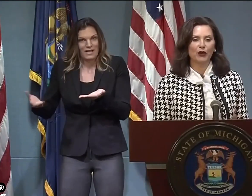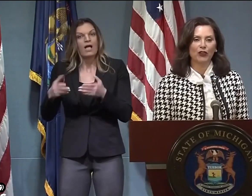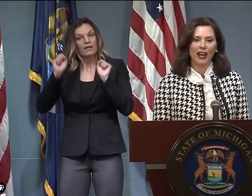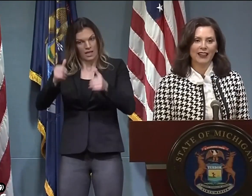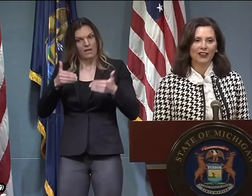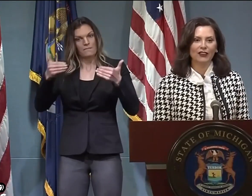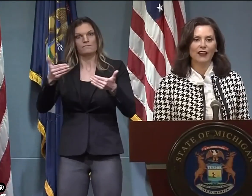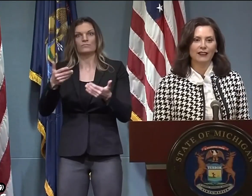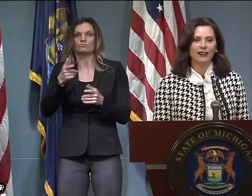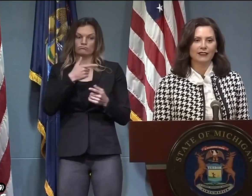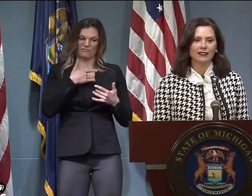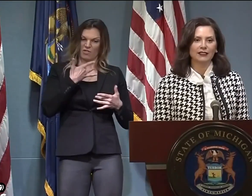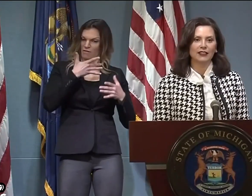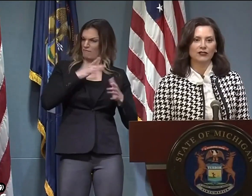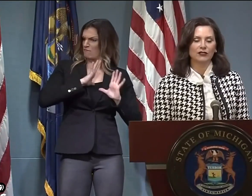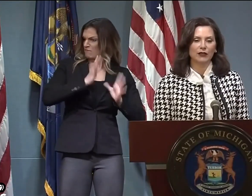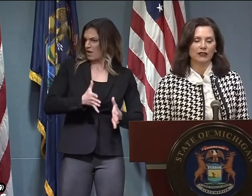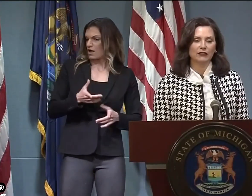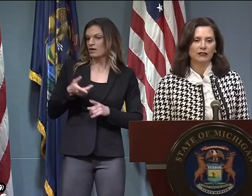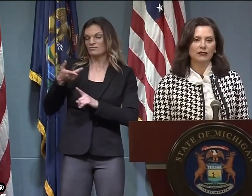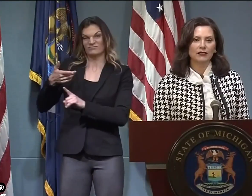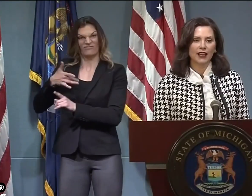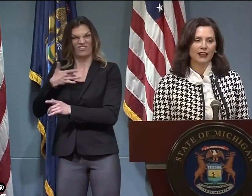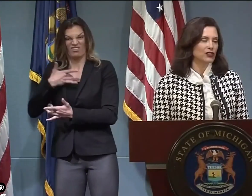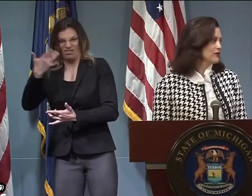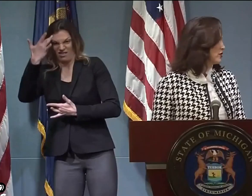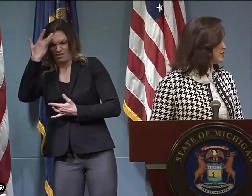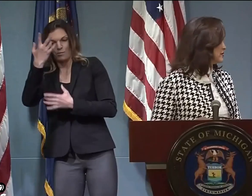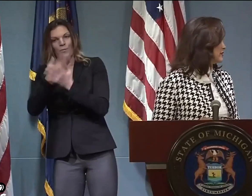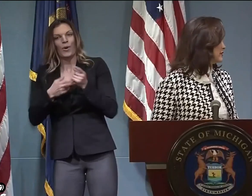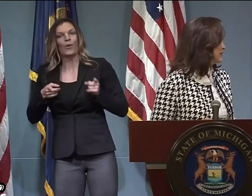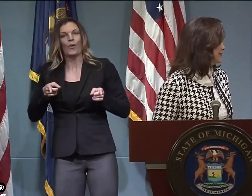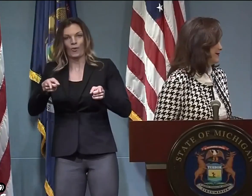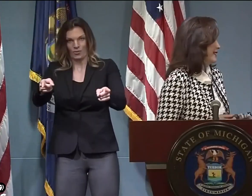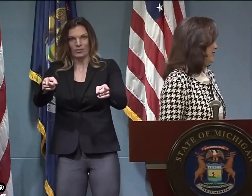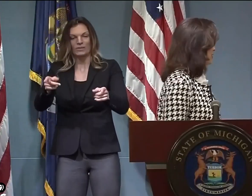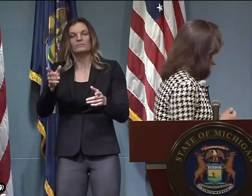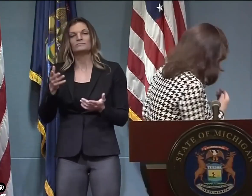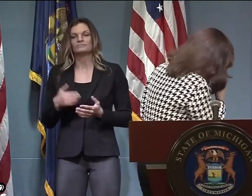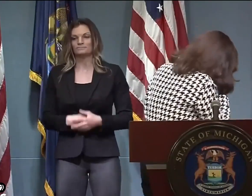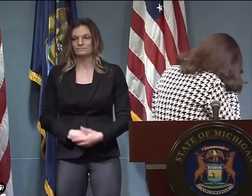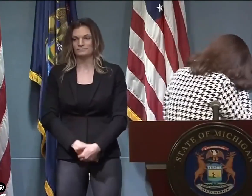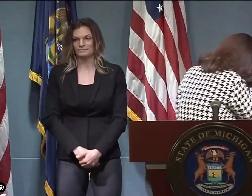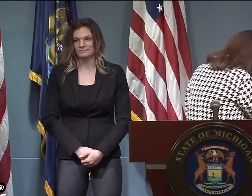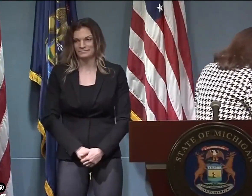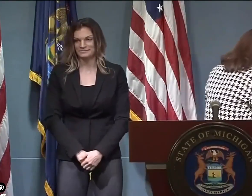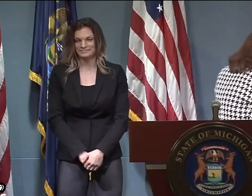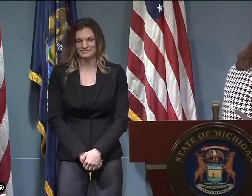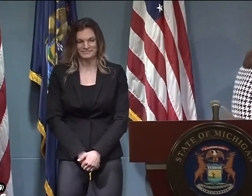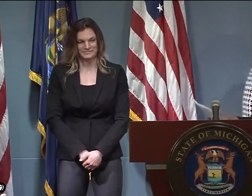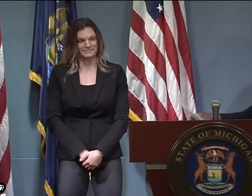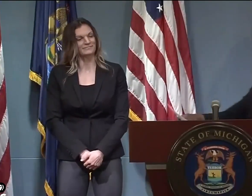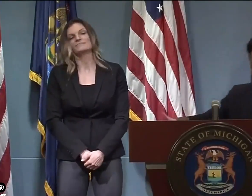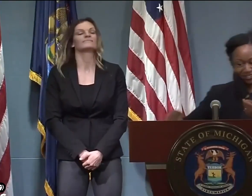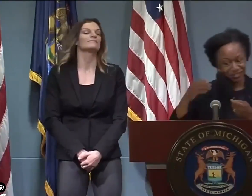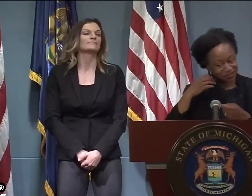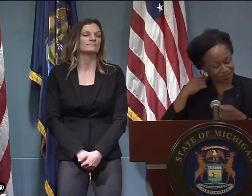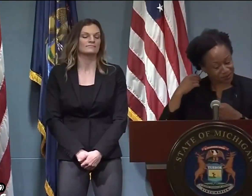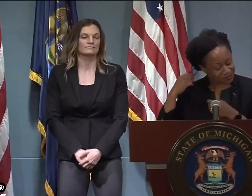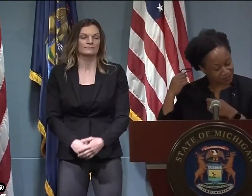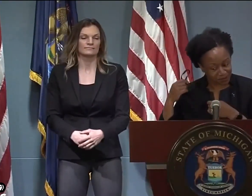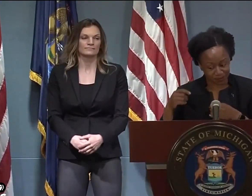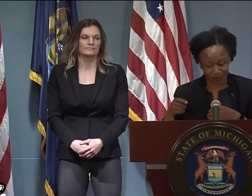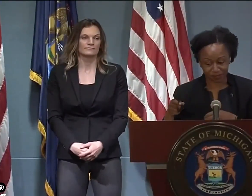we continue to ramp up, that will be improved, but we're not there yet and that continues to be an issue for us. I don't know, Dr.